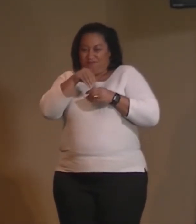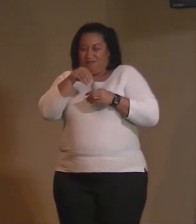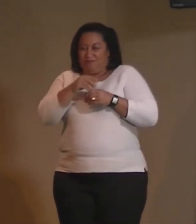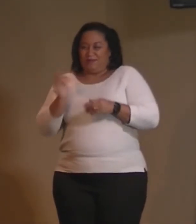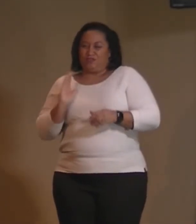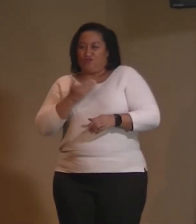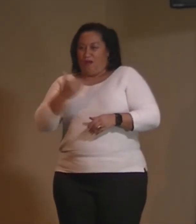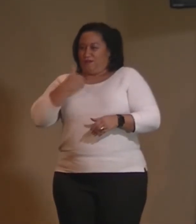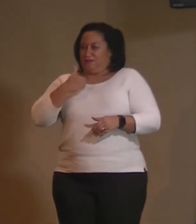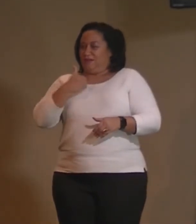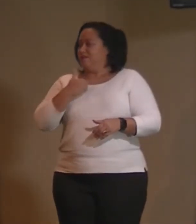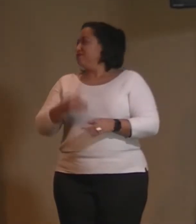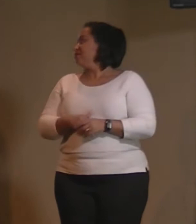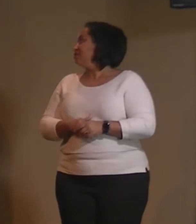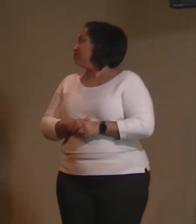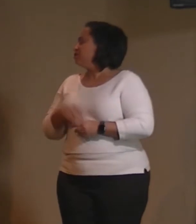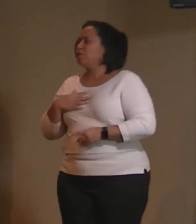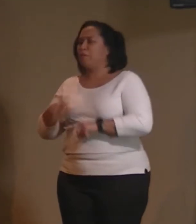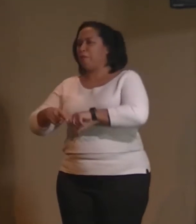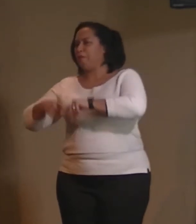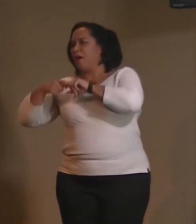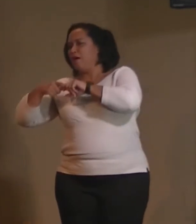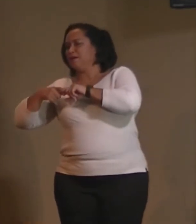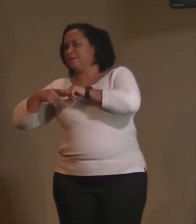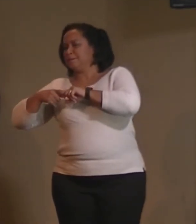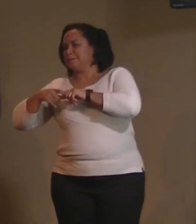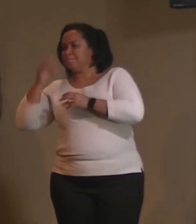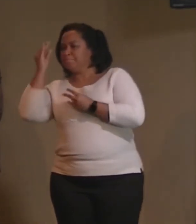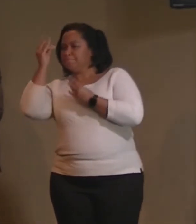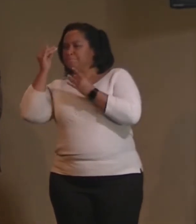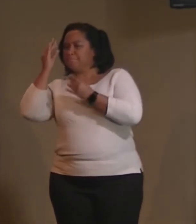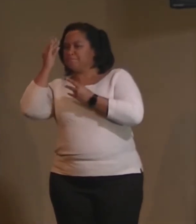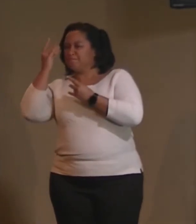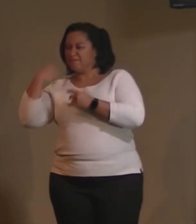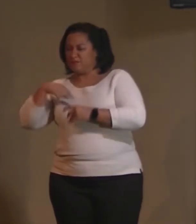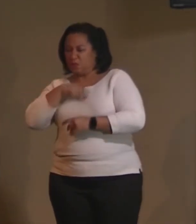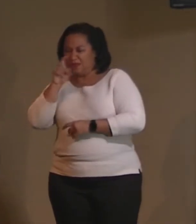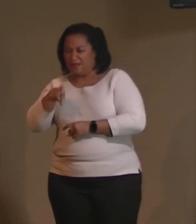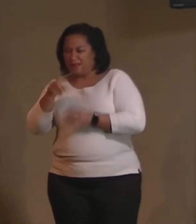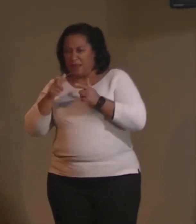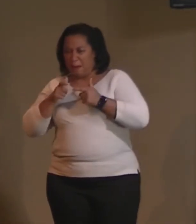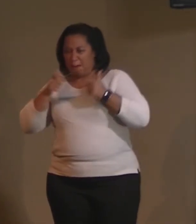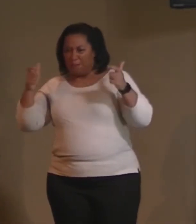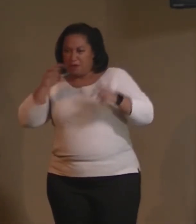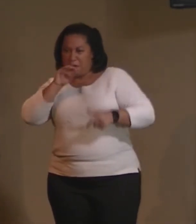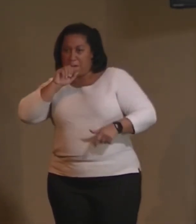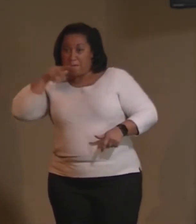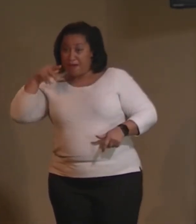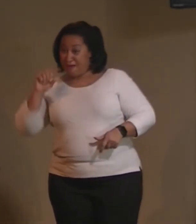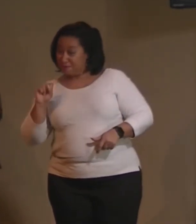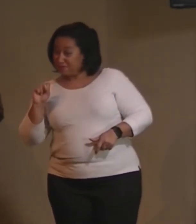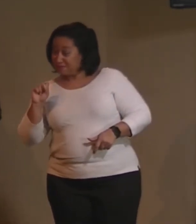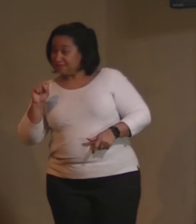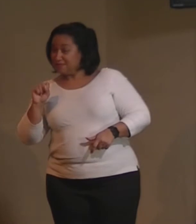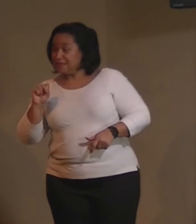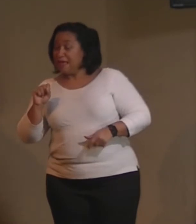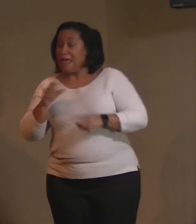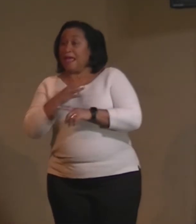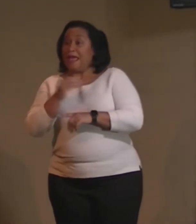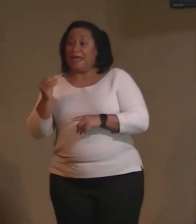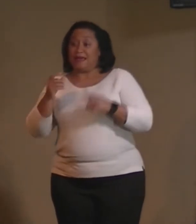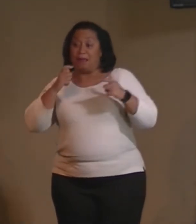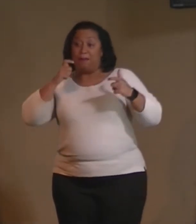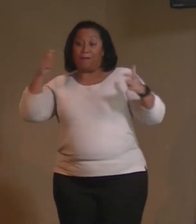a moment and take that in. We need larger maps and a larger thought of God